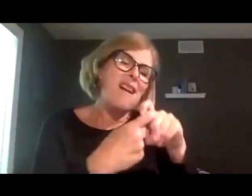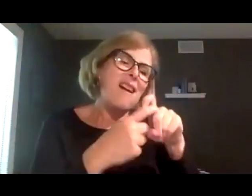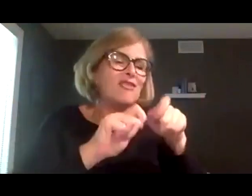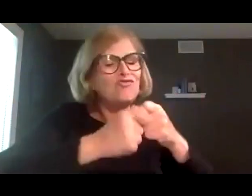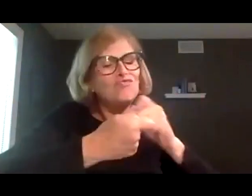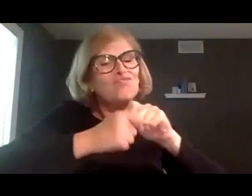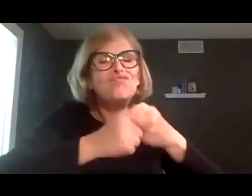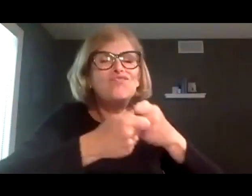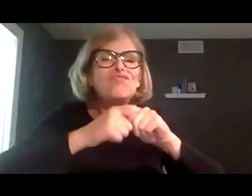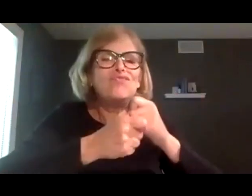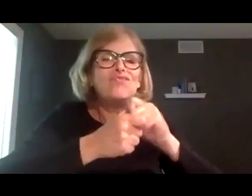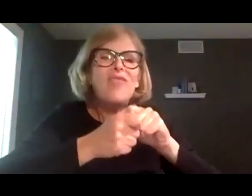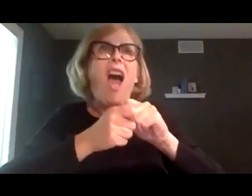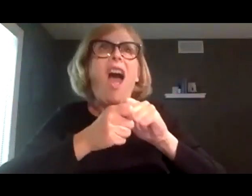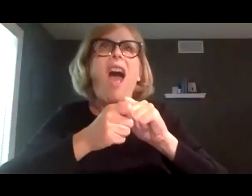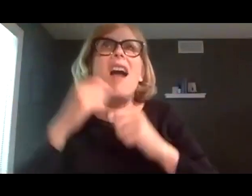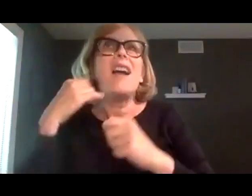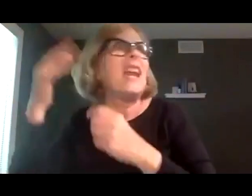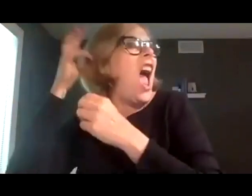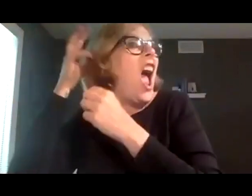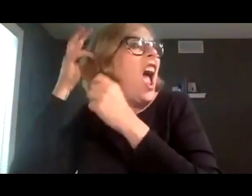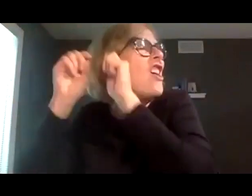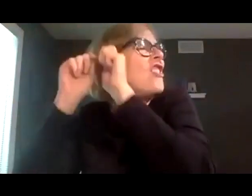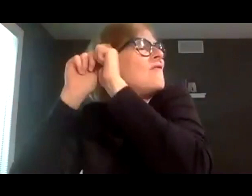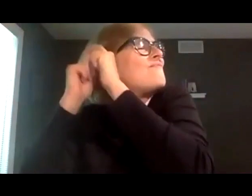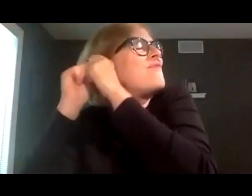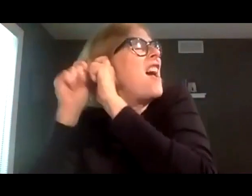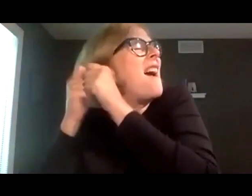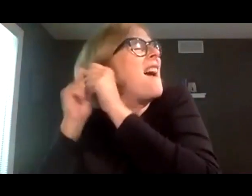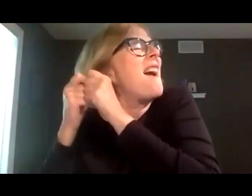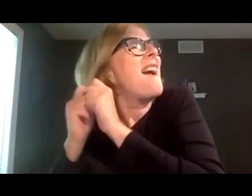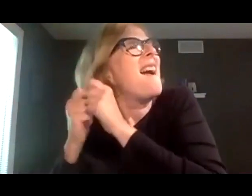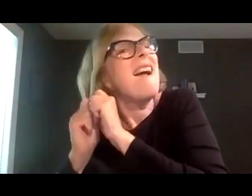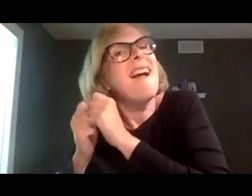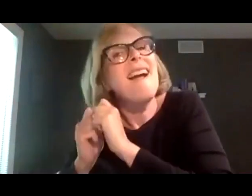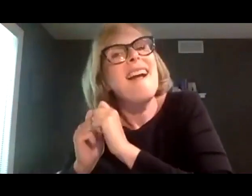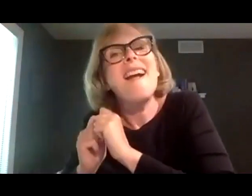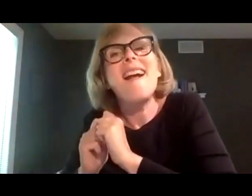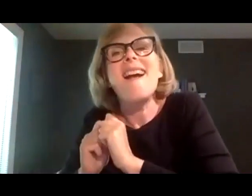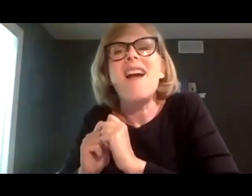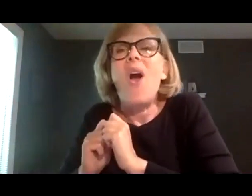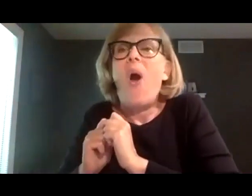I learned how to knit and to French braid my hair